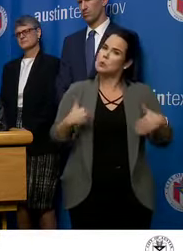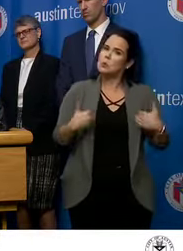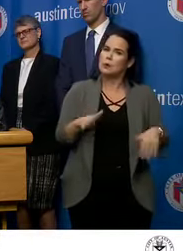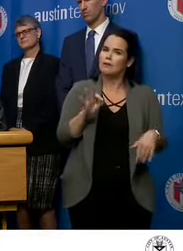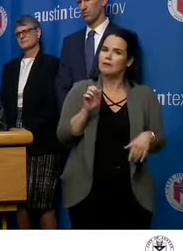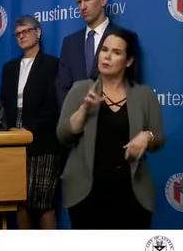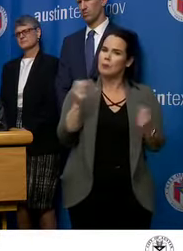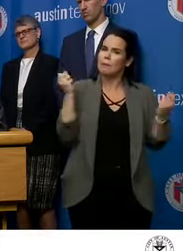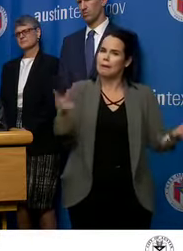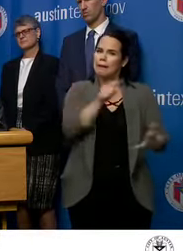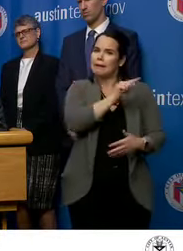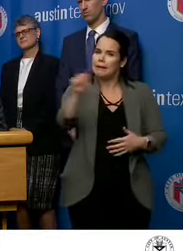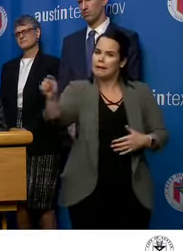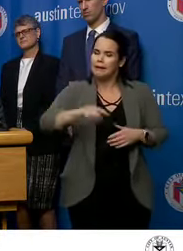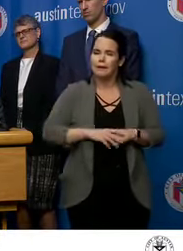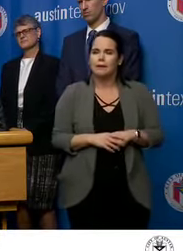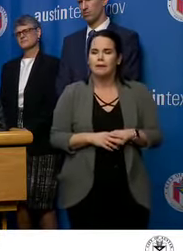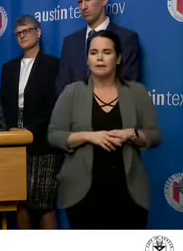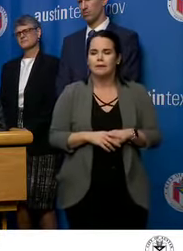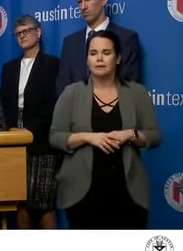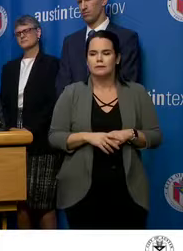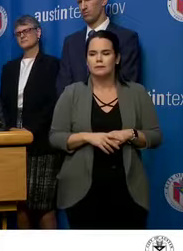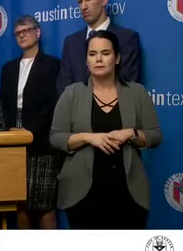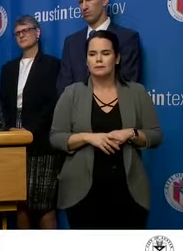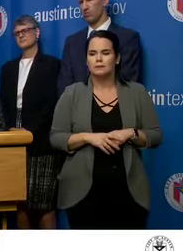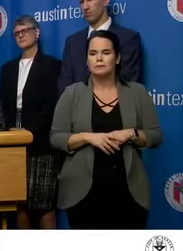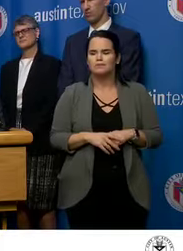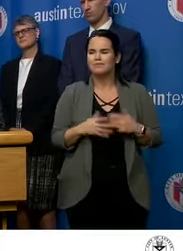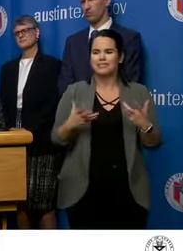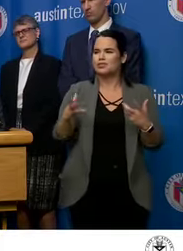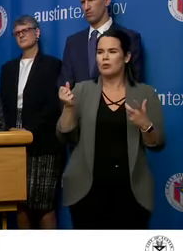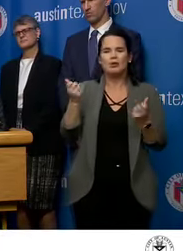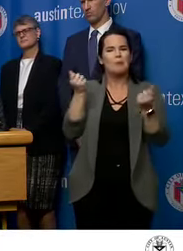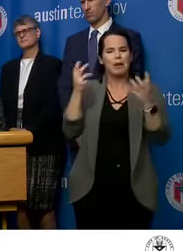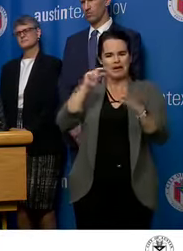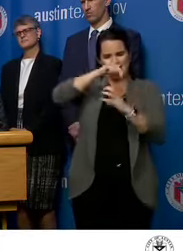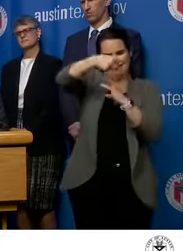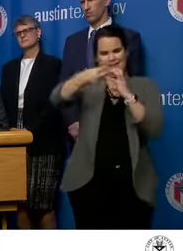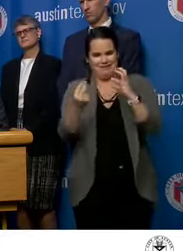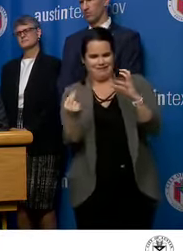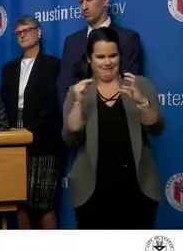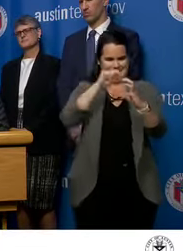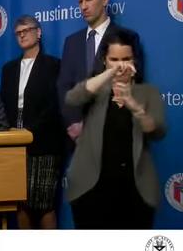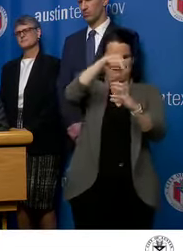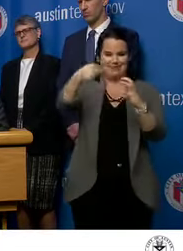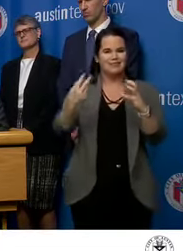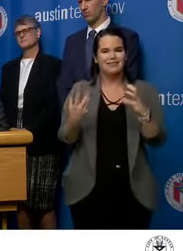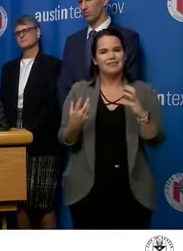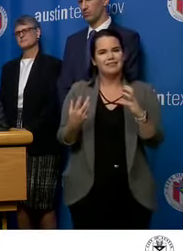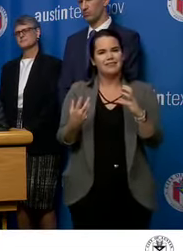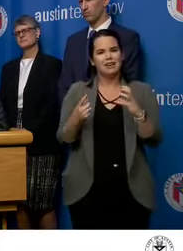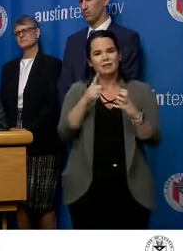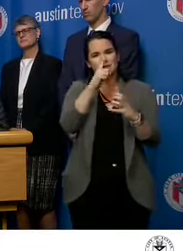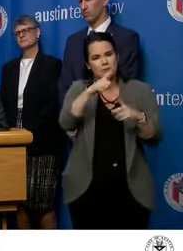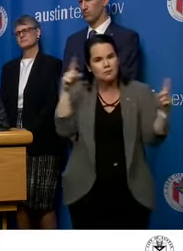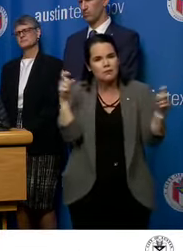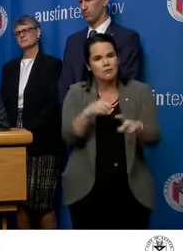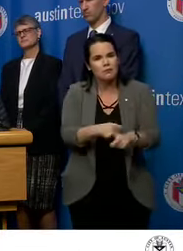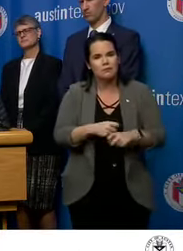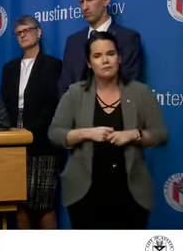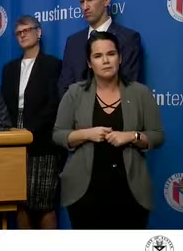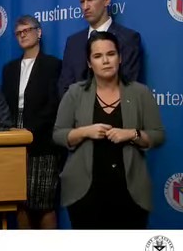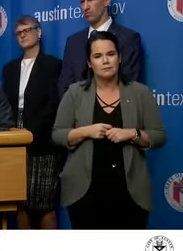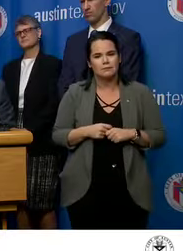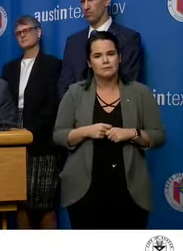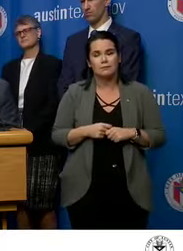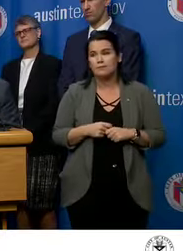It, you know, it's, it's multi-dimensional, this, this challenge, and is one that is, is complicated. I'll